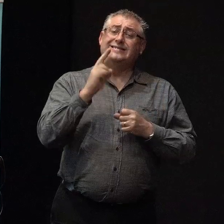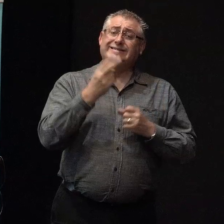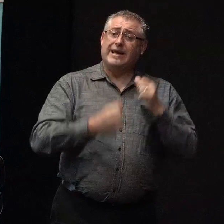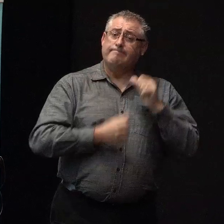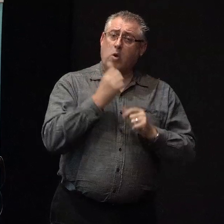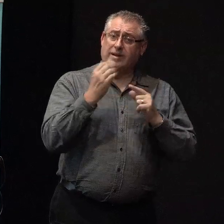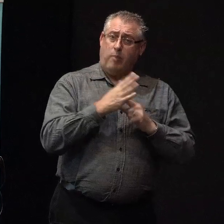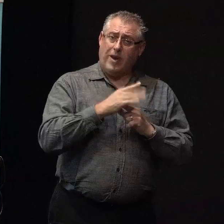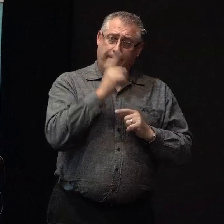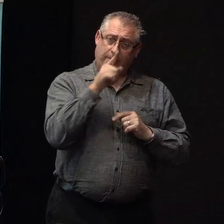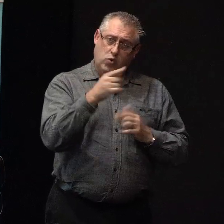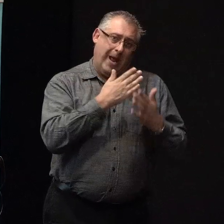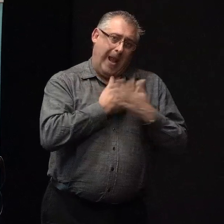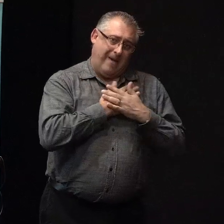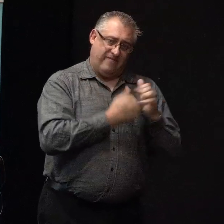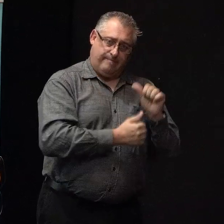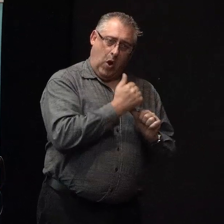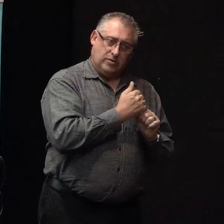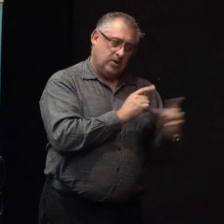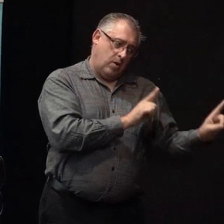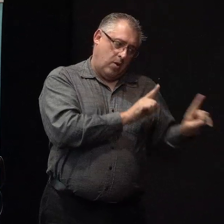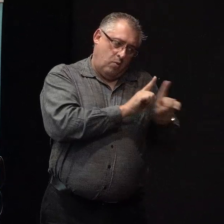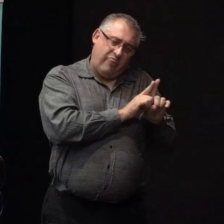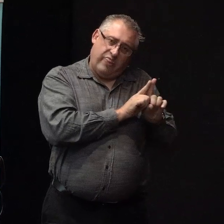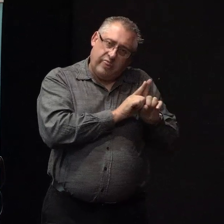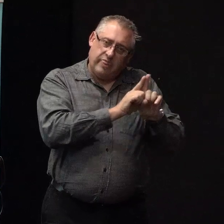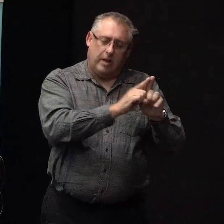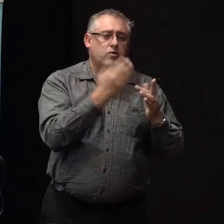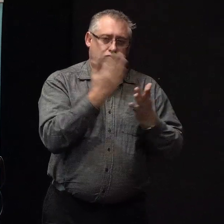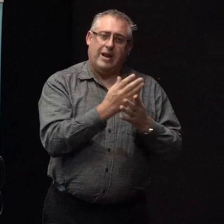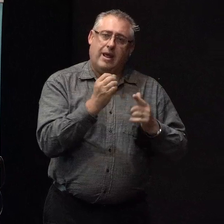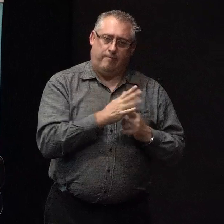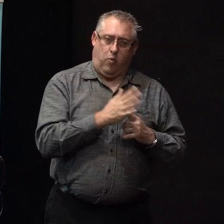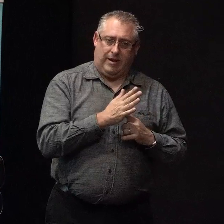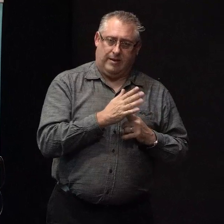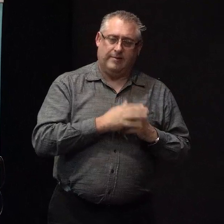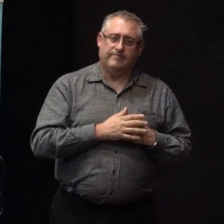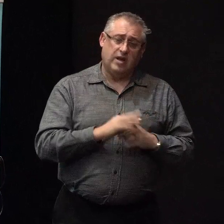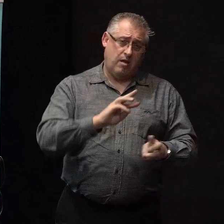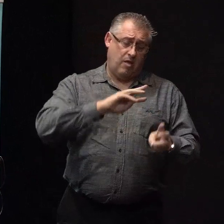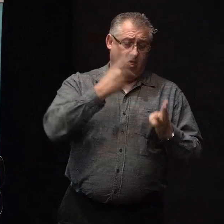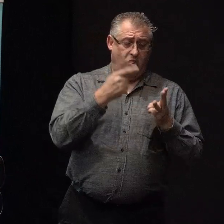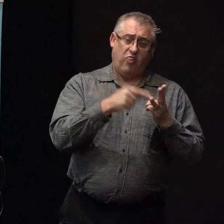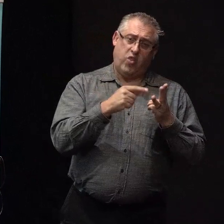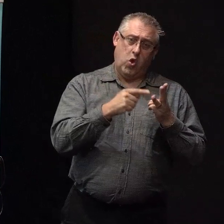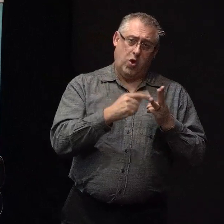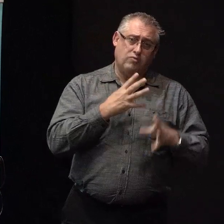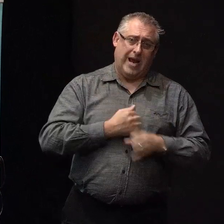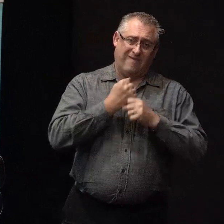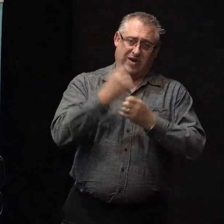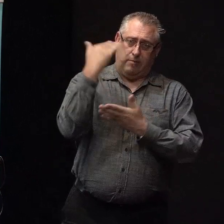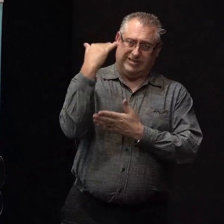you love most. So, carrying them on that journey is really important. And the third recovery principle